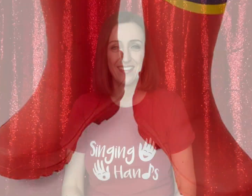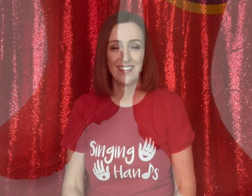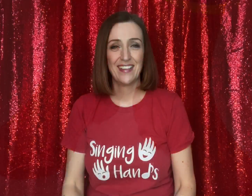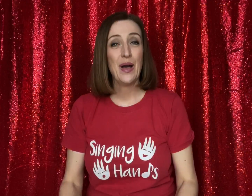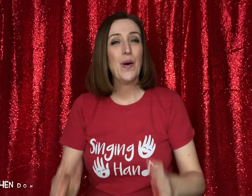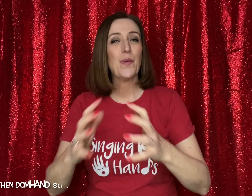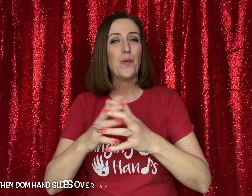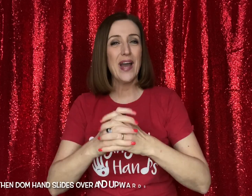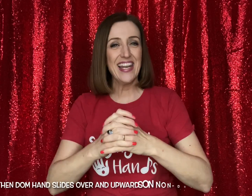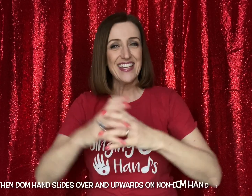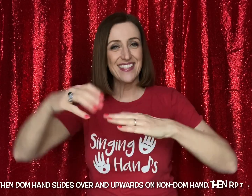Wellies.